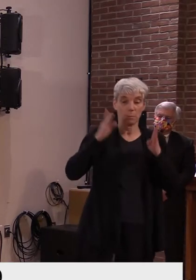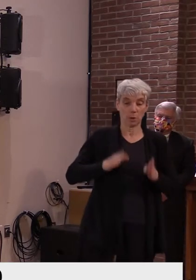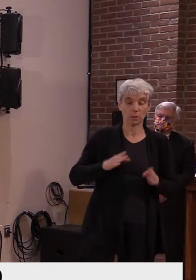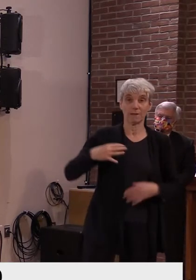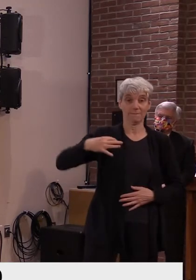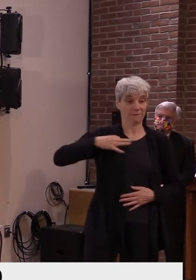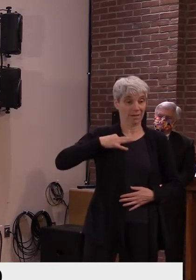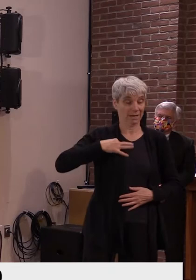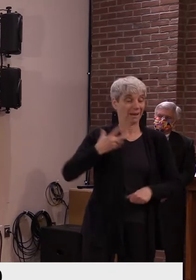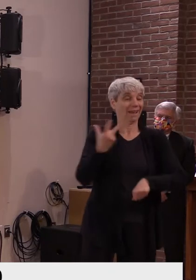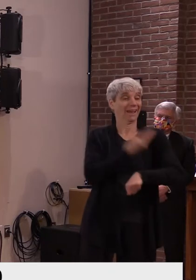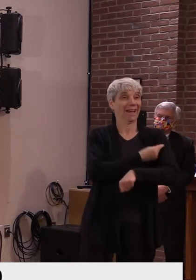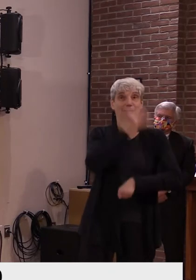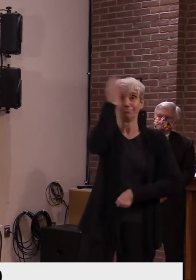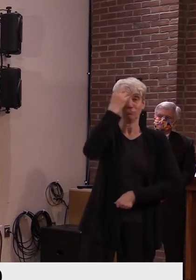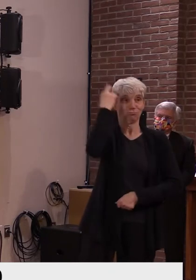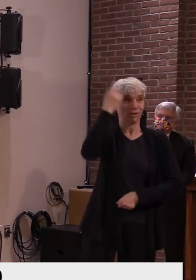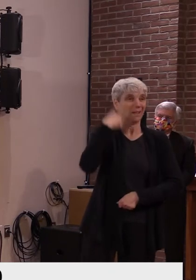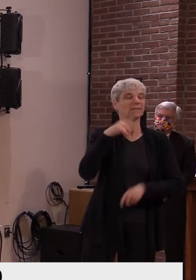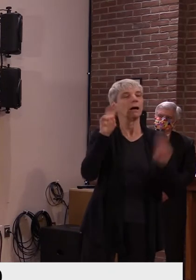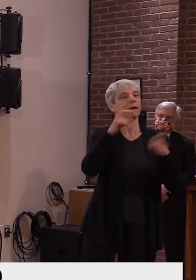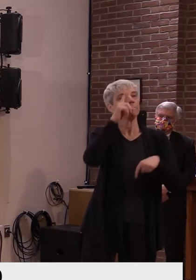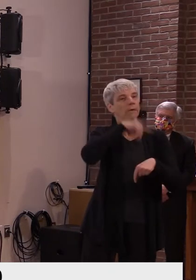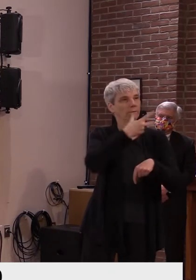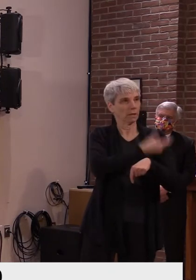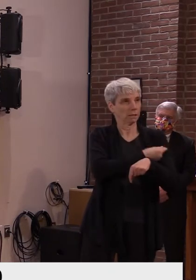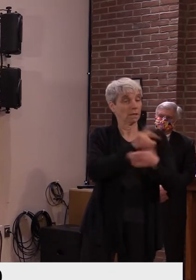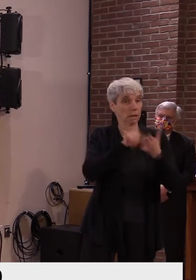And what's the duration of this trial?